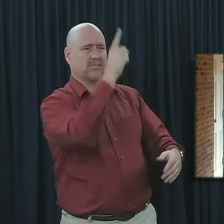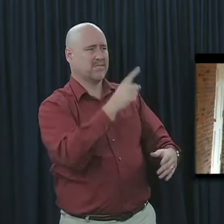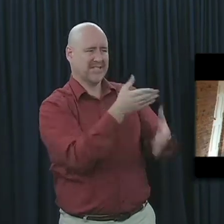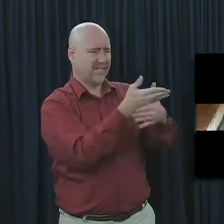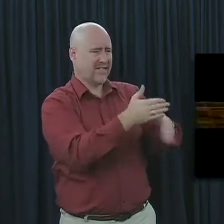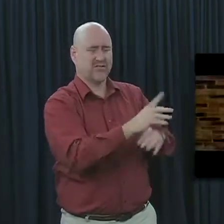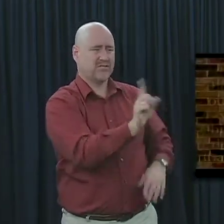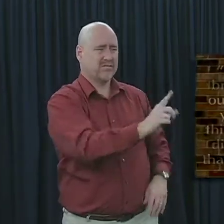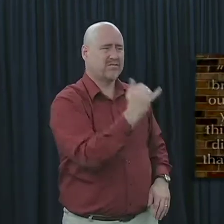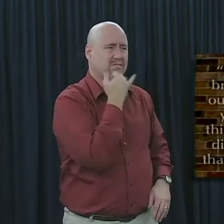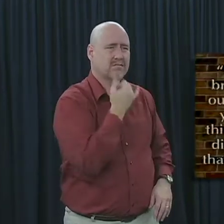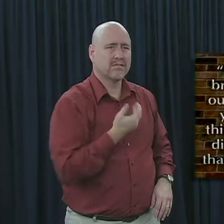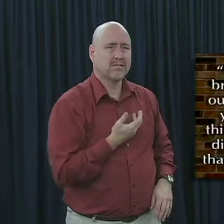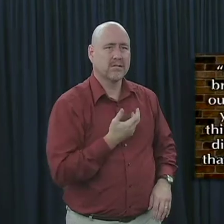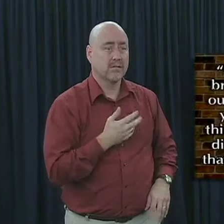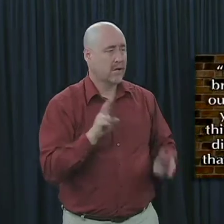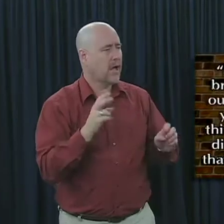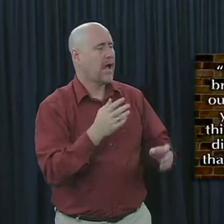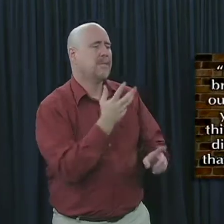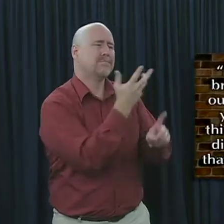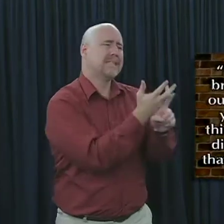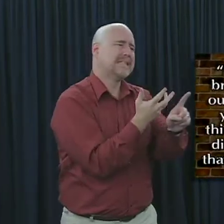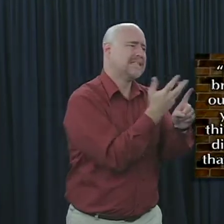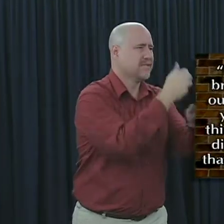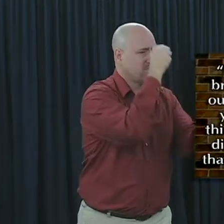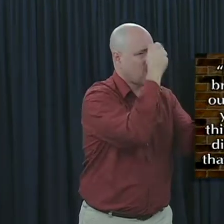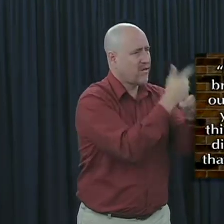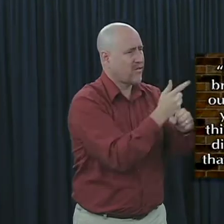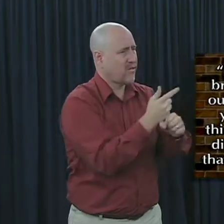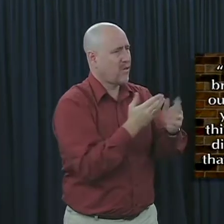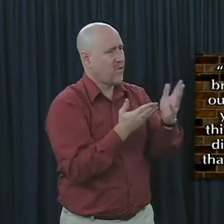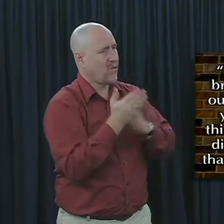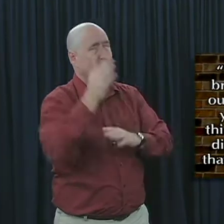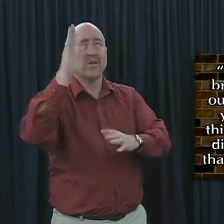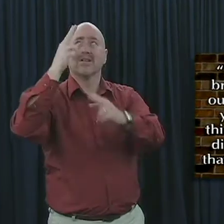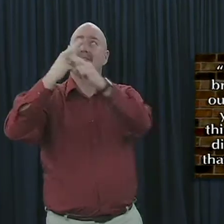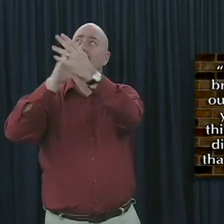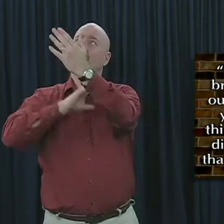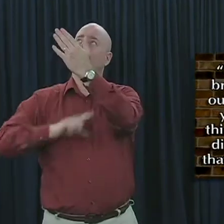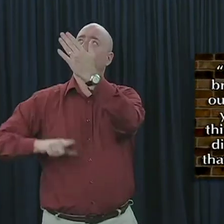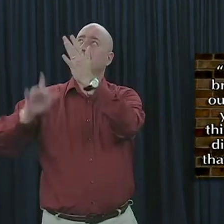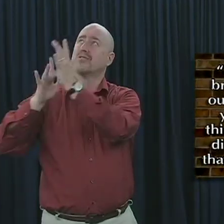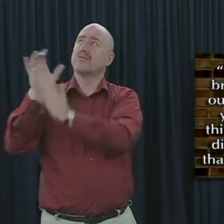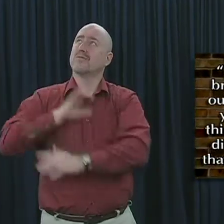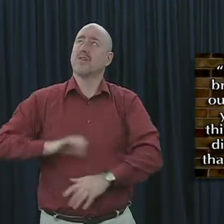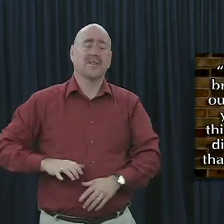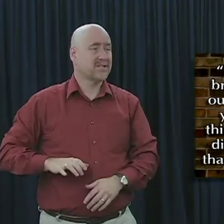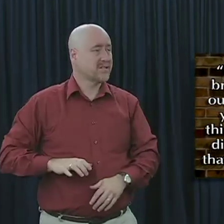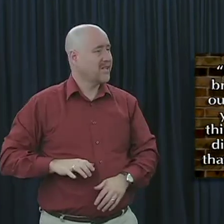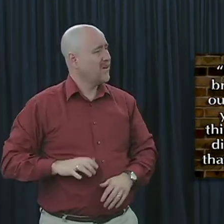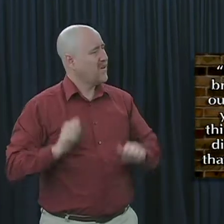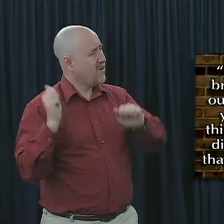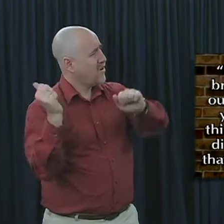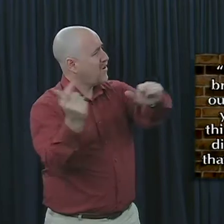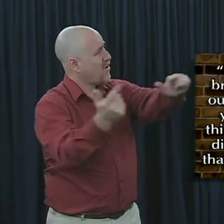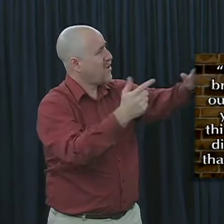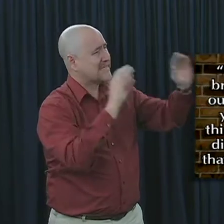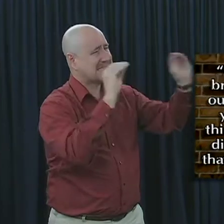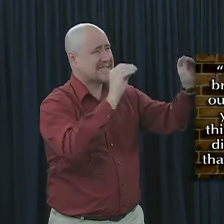division. Now I plead with you, brethren, by the name of our Lord Jesus Christ, that you all speak the